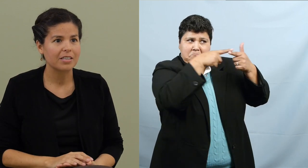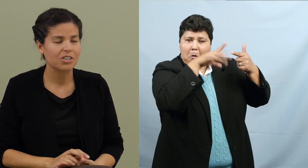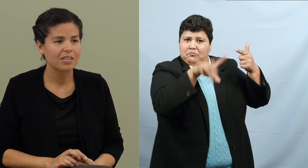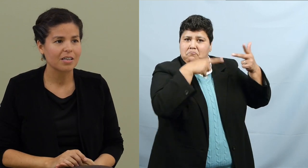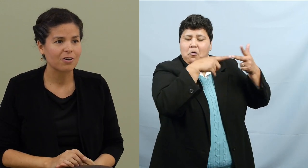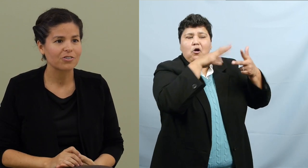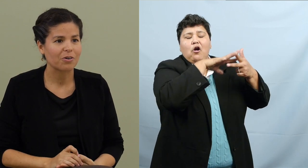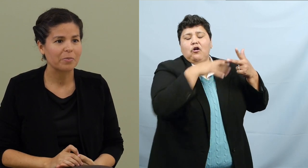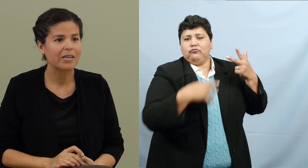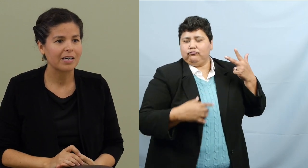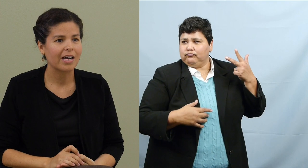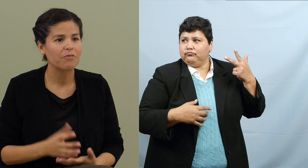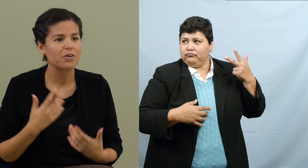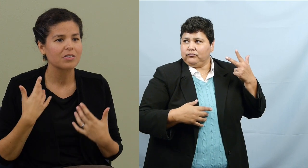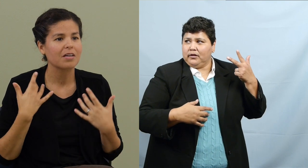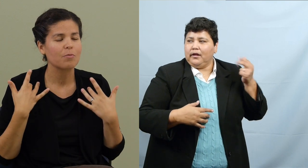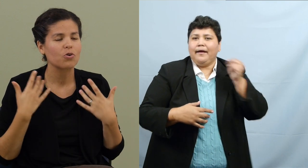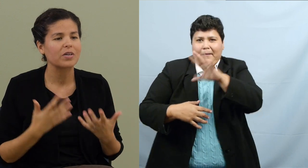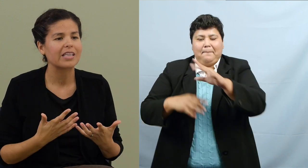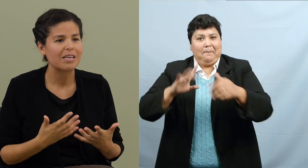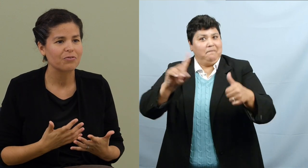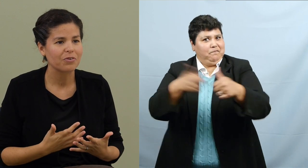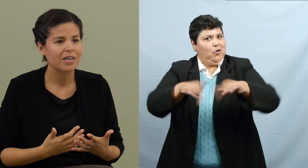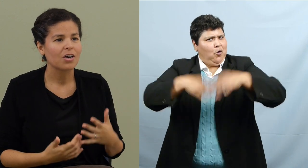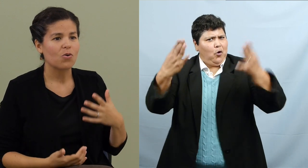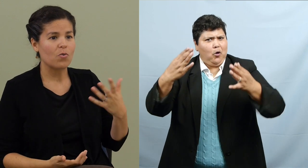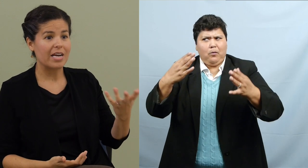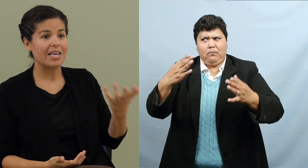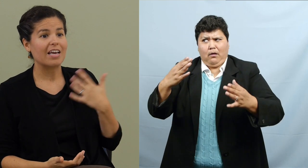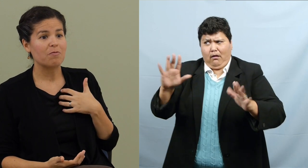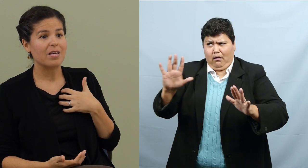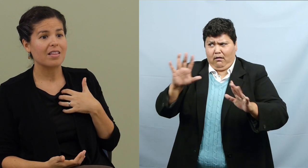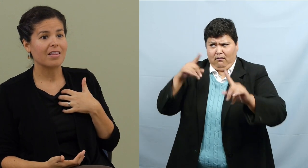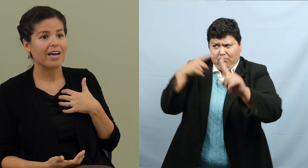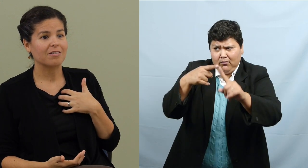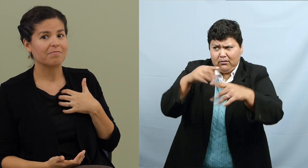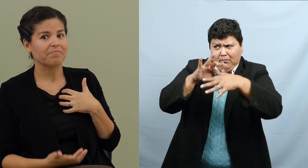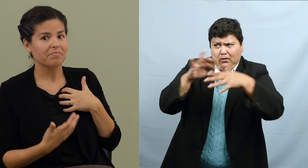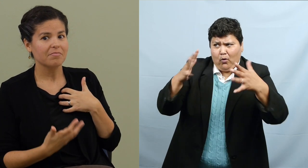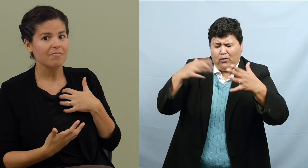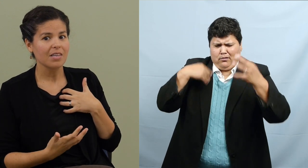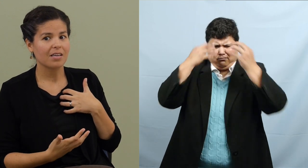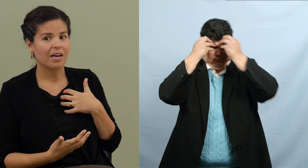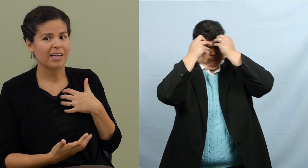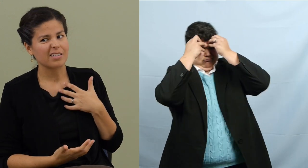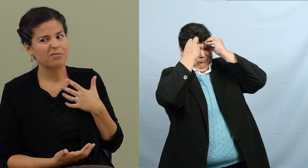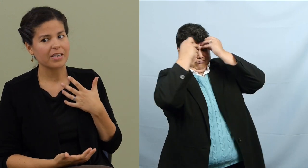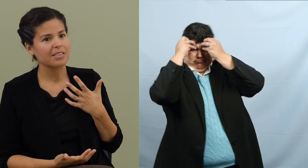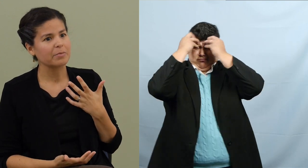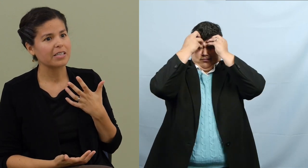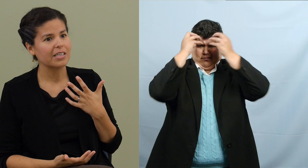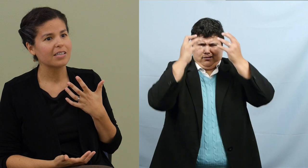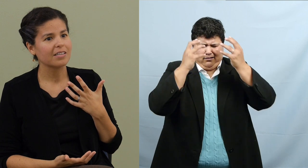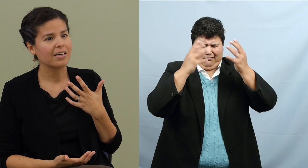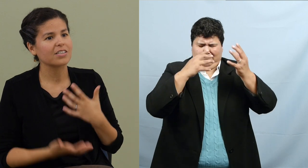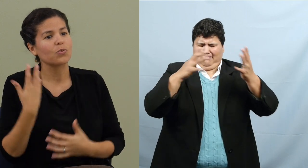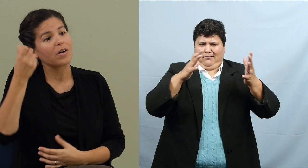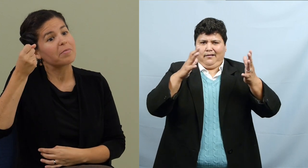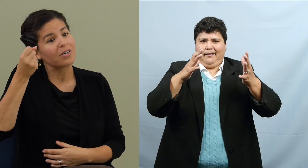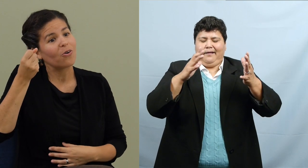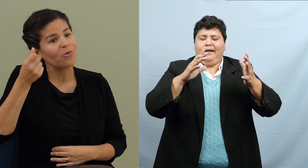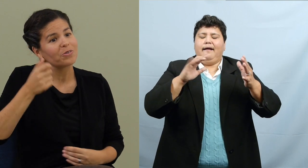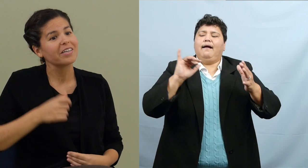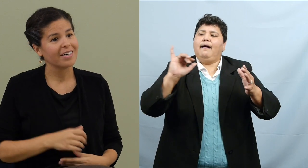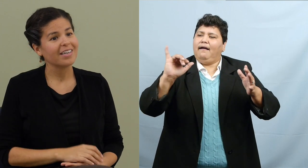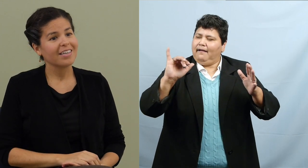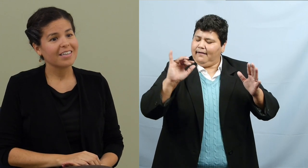bit of mind juggling also, but I felt more relief when he gave me that, I guess, flexibility as to